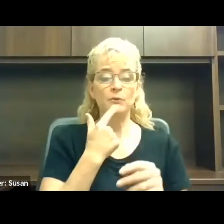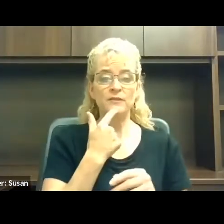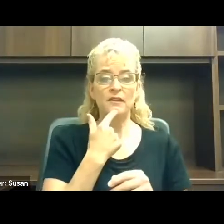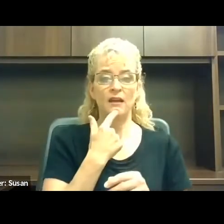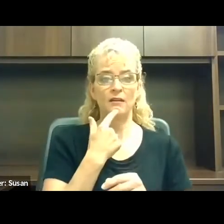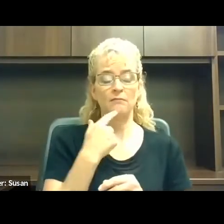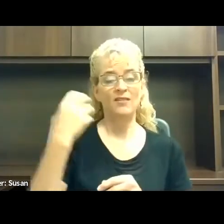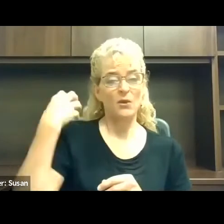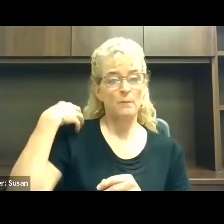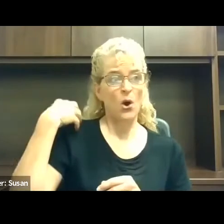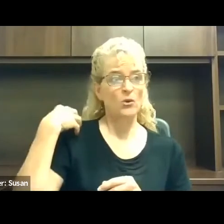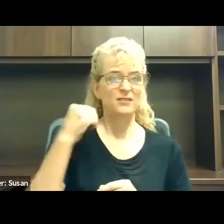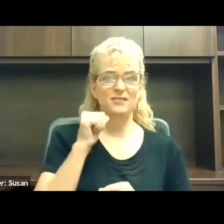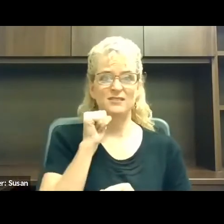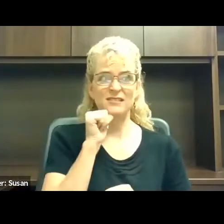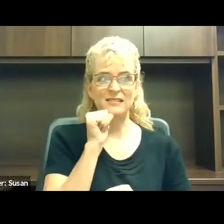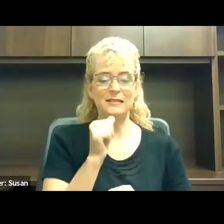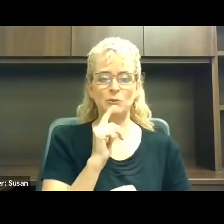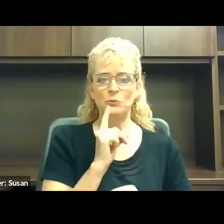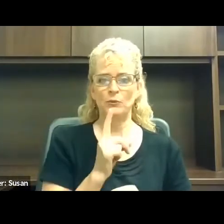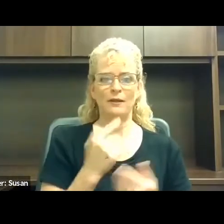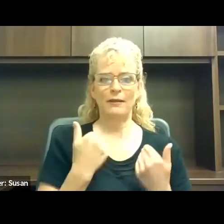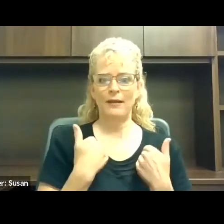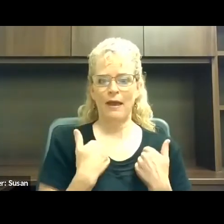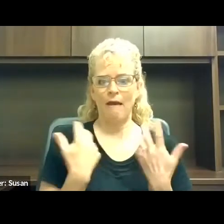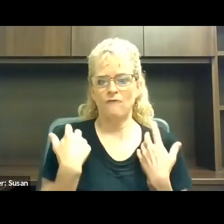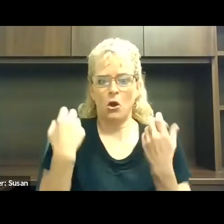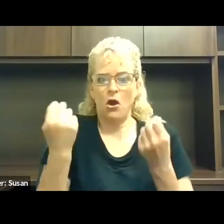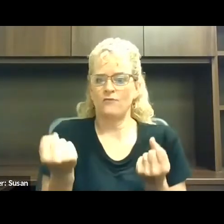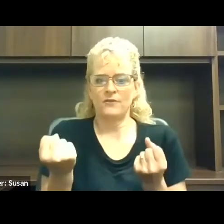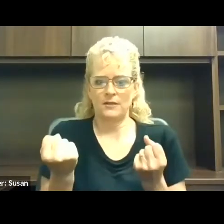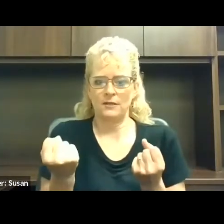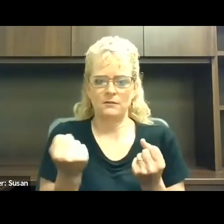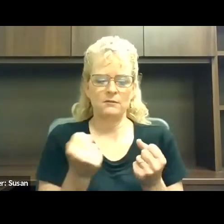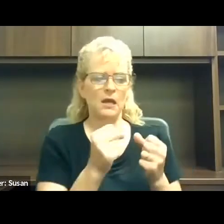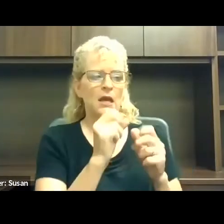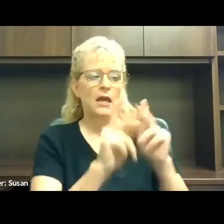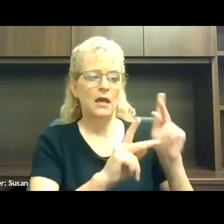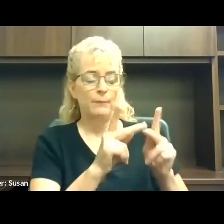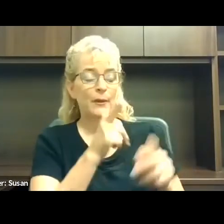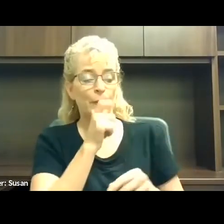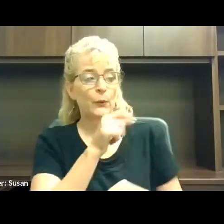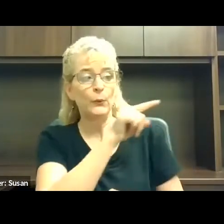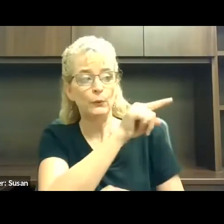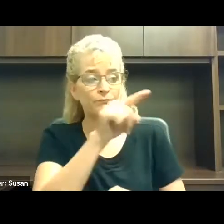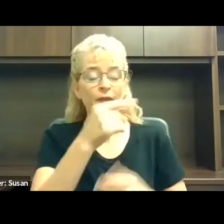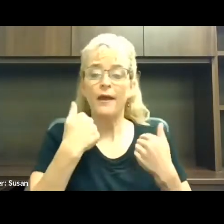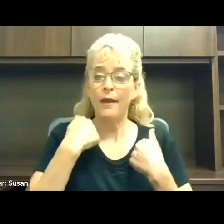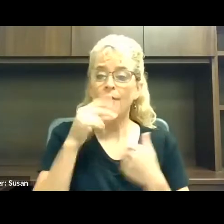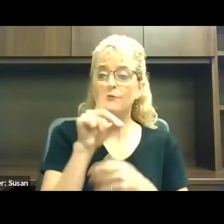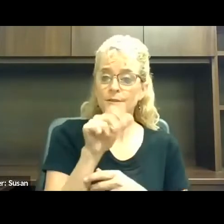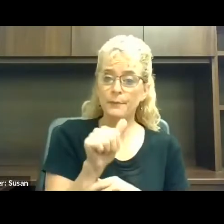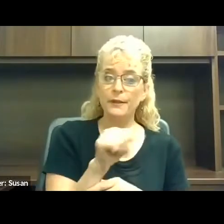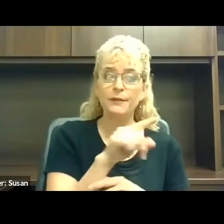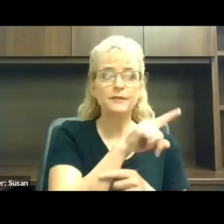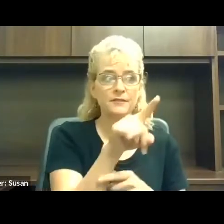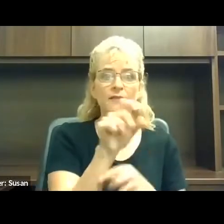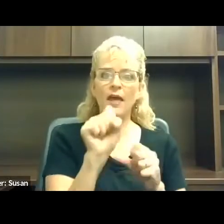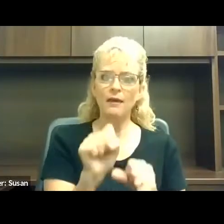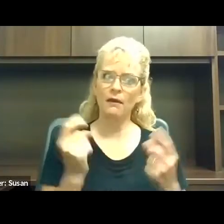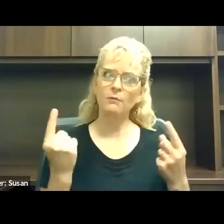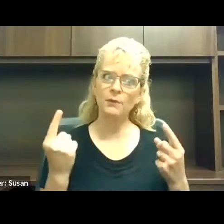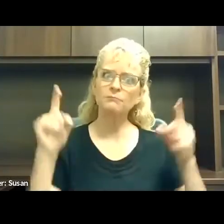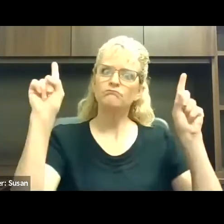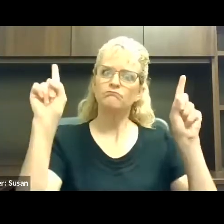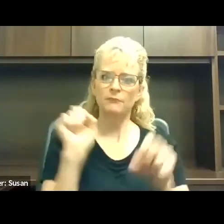in people with disabilities ability to do the job. A lot of people thought that. And then we realized